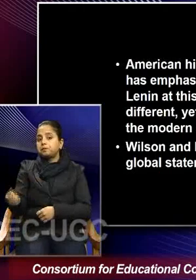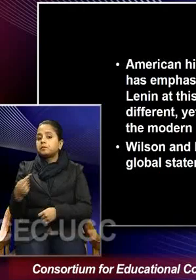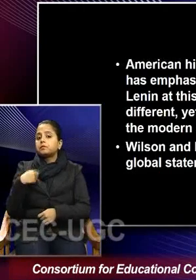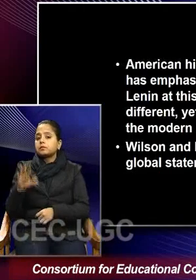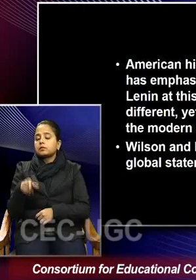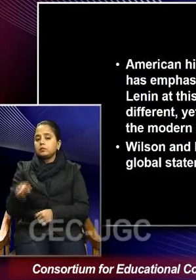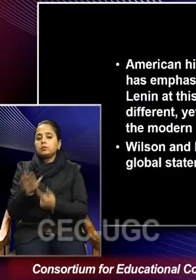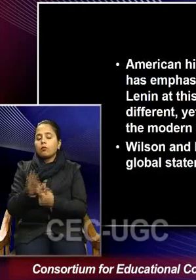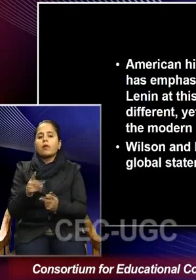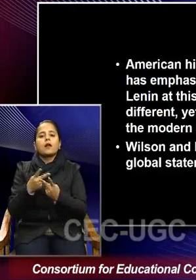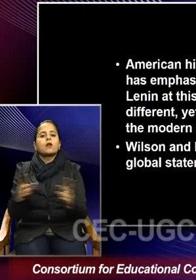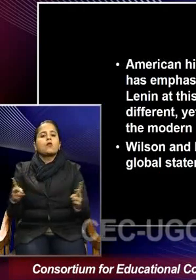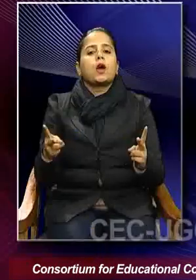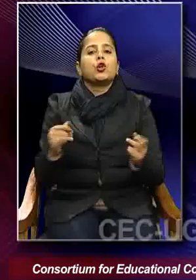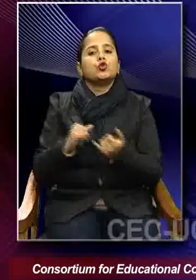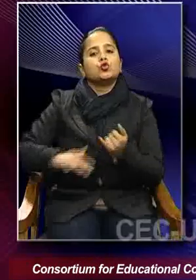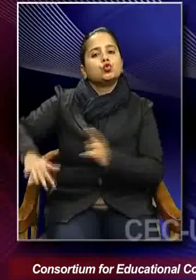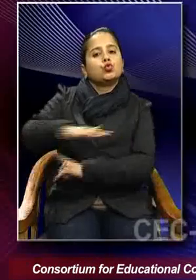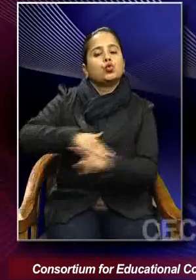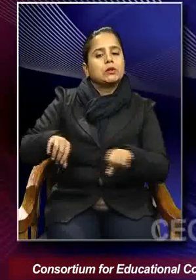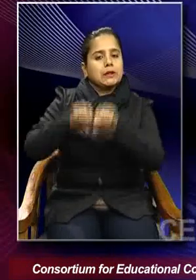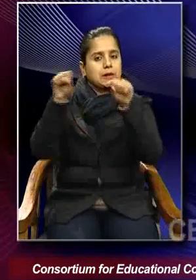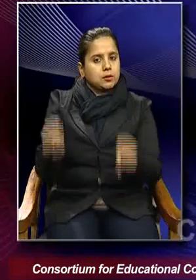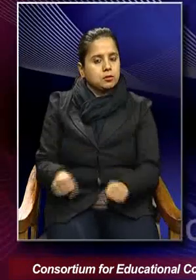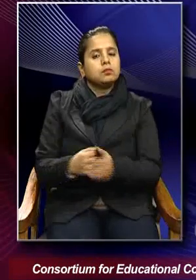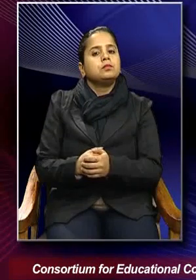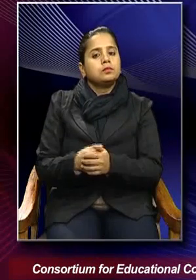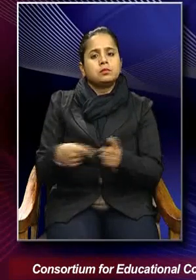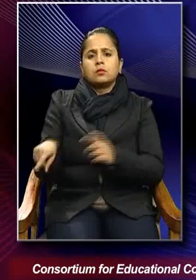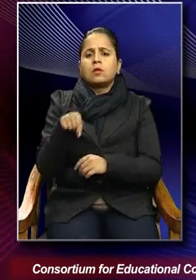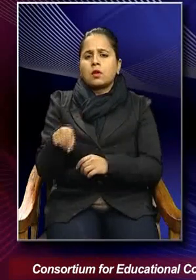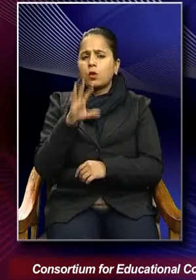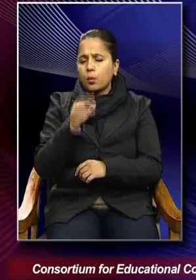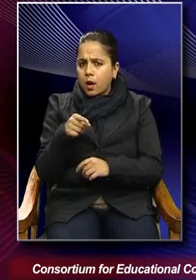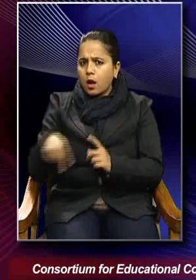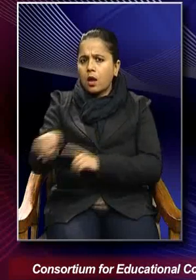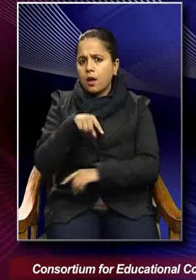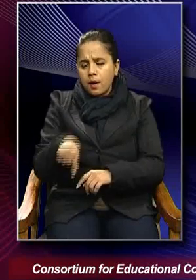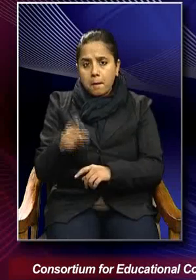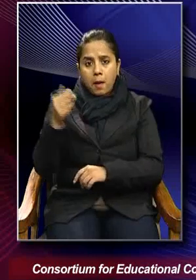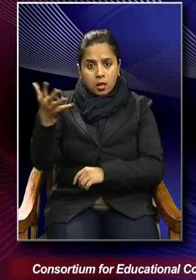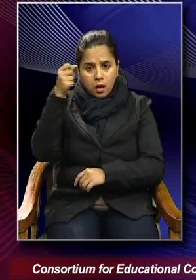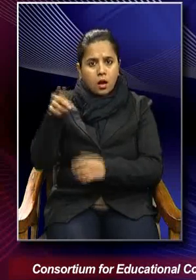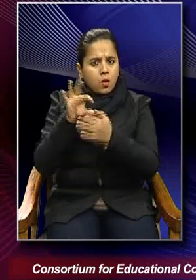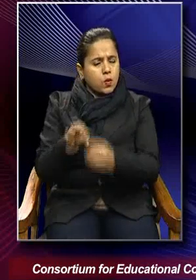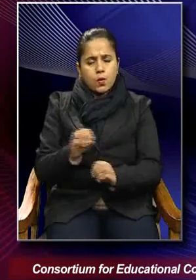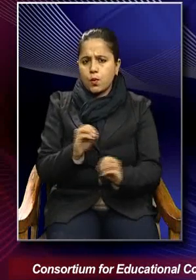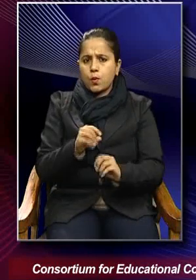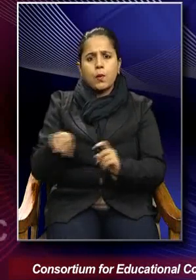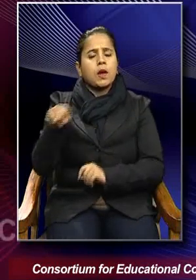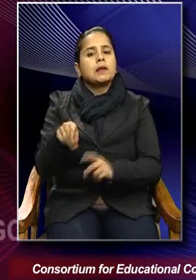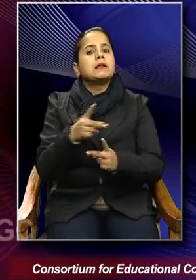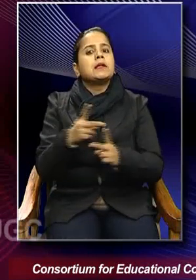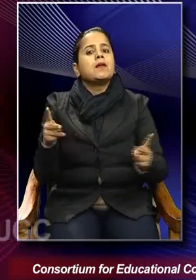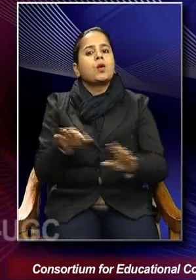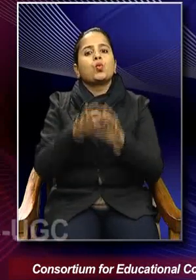a different socialist system, which is not premised on capitalism and which is calling for a different kind